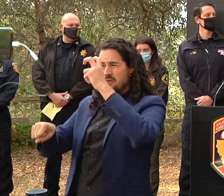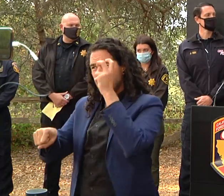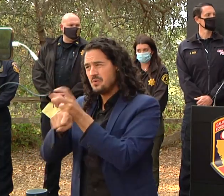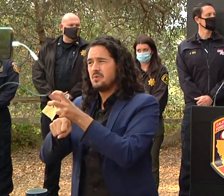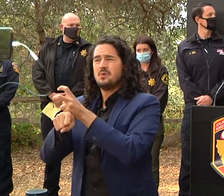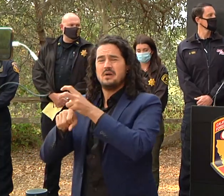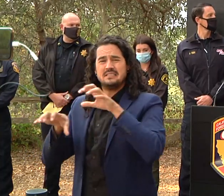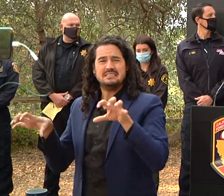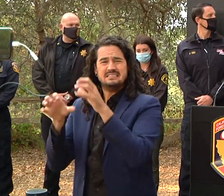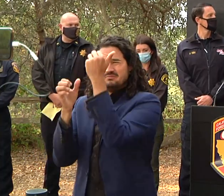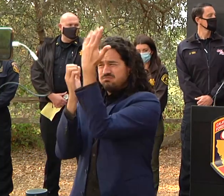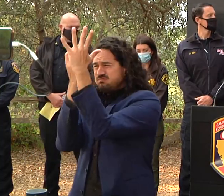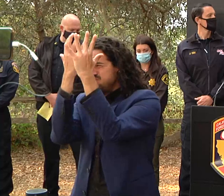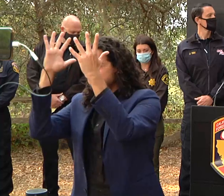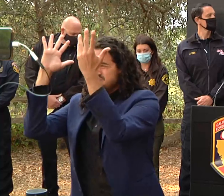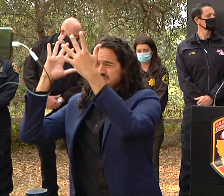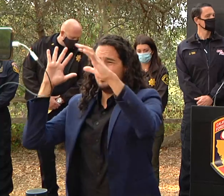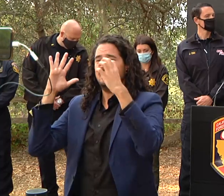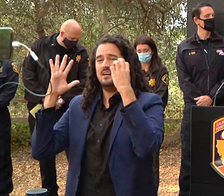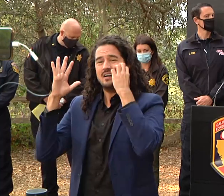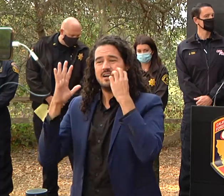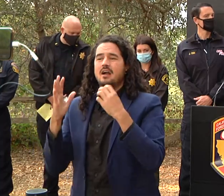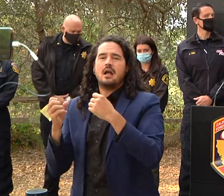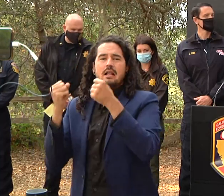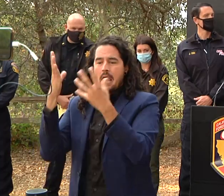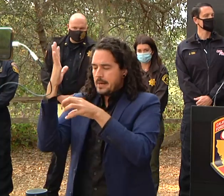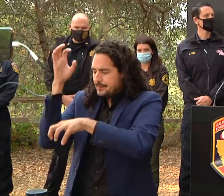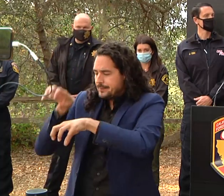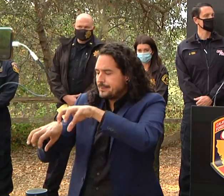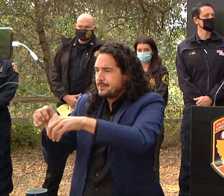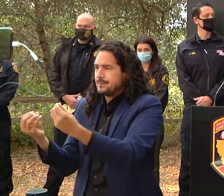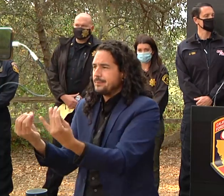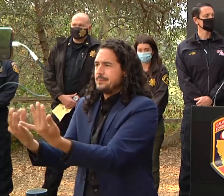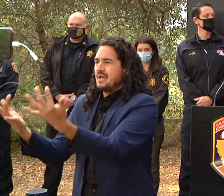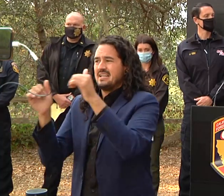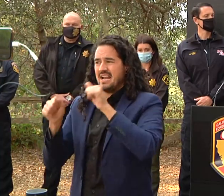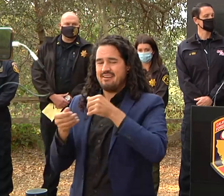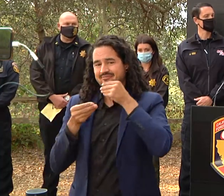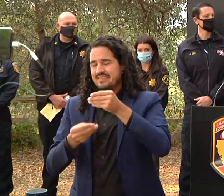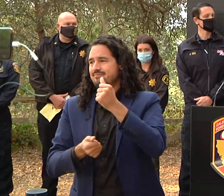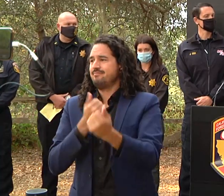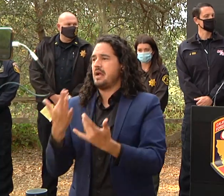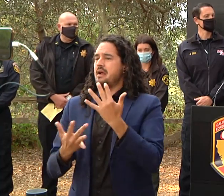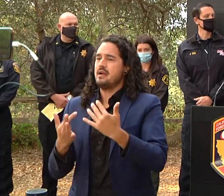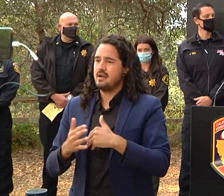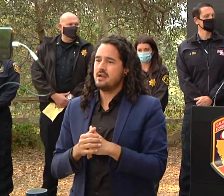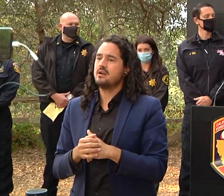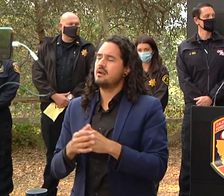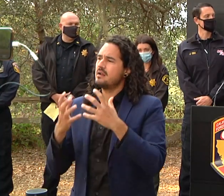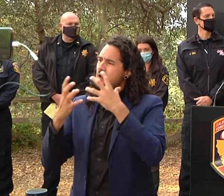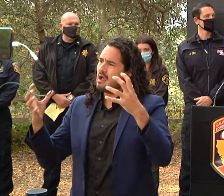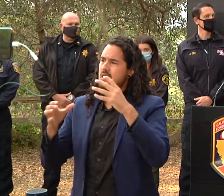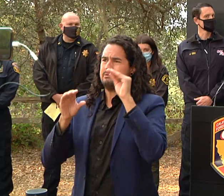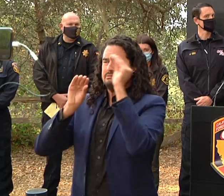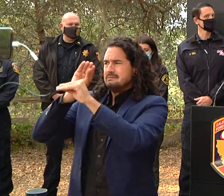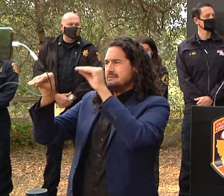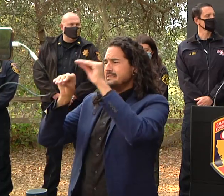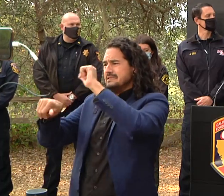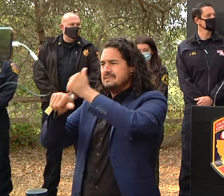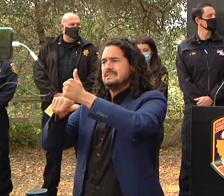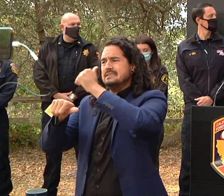type area a lot of fuels in that area so a lot of work to be done in that uh to make it safe and to put direct control line around that part of the fire